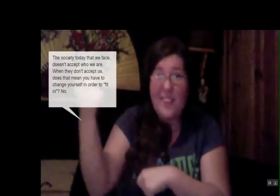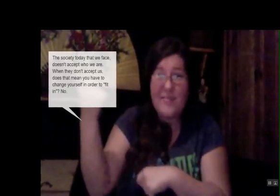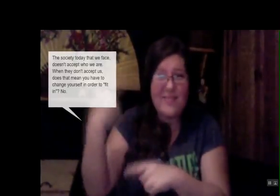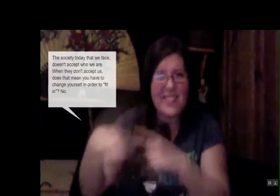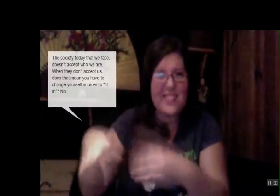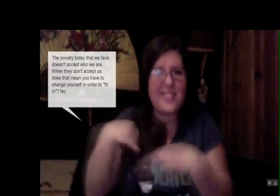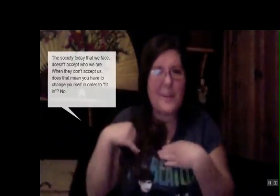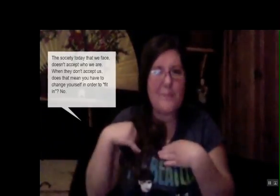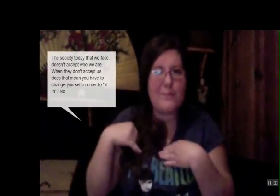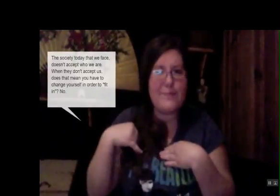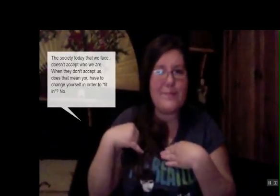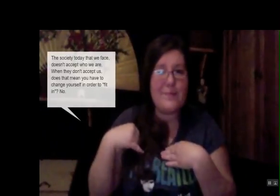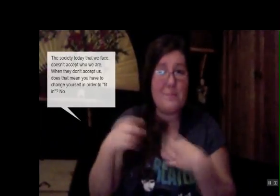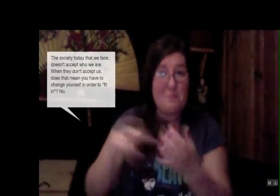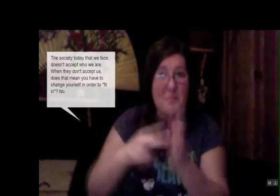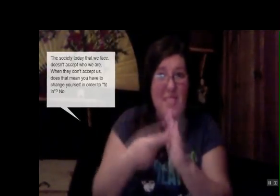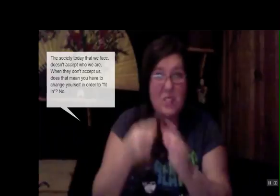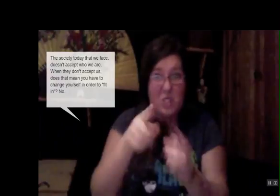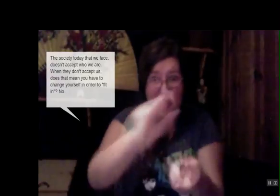Thank